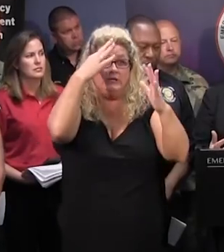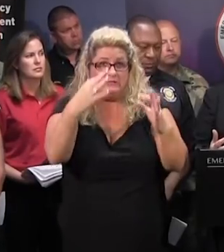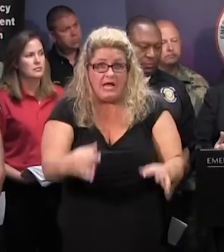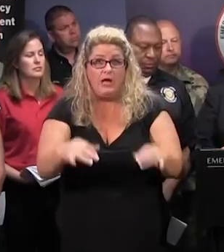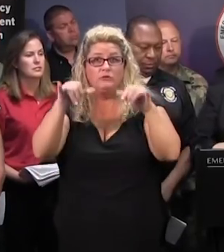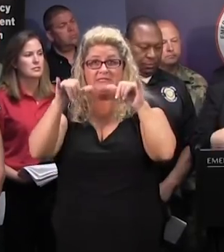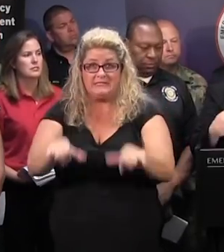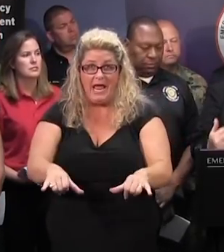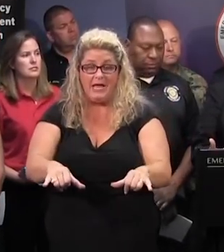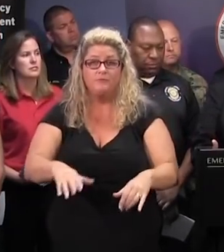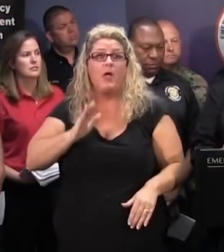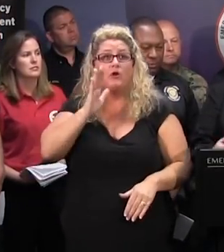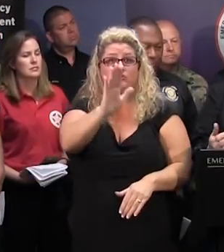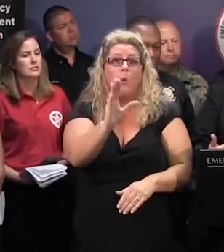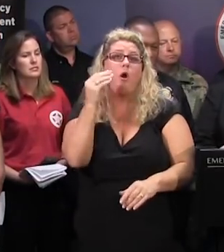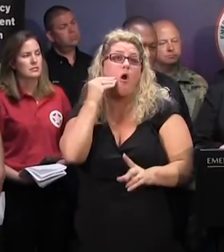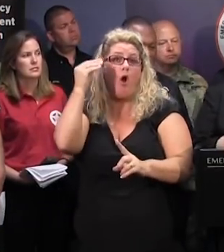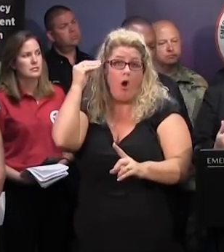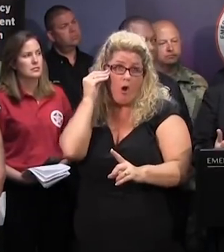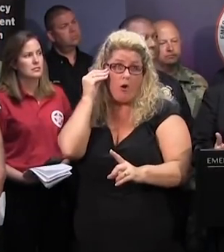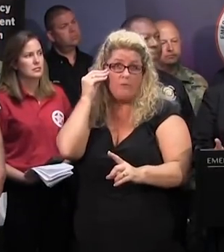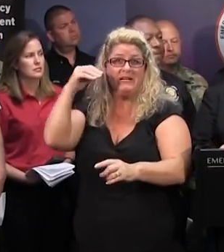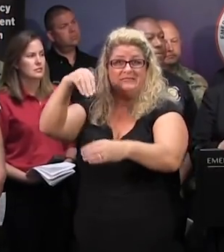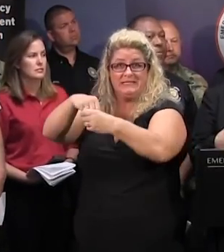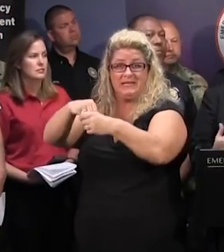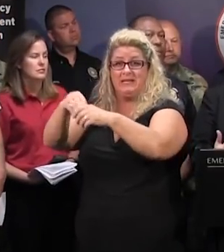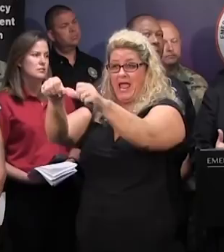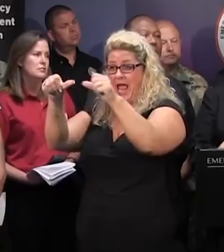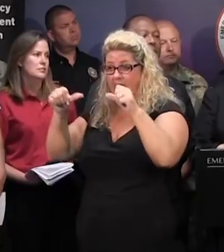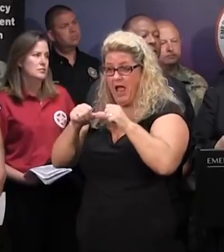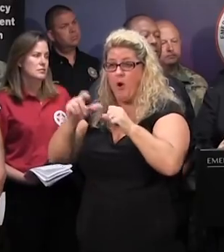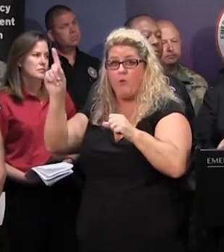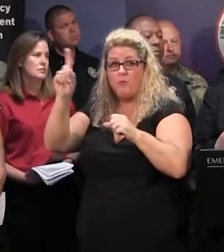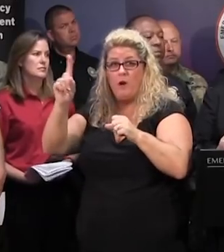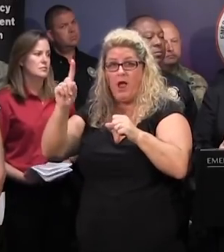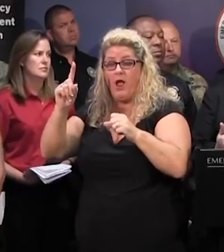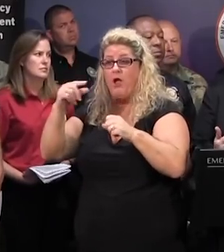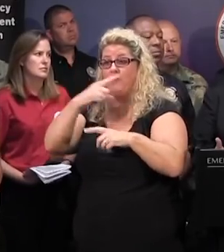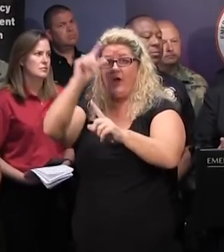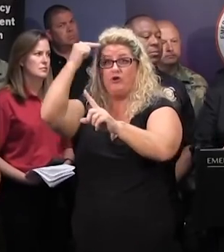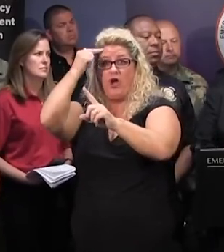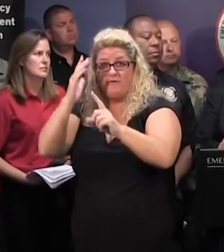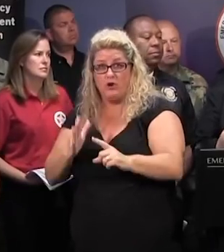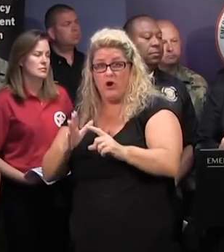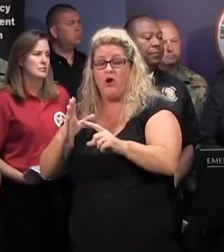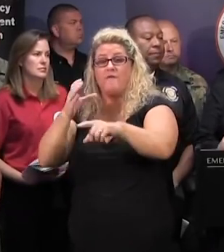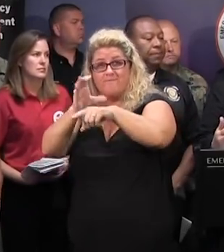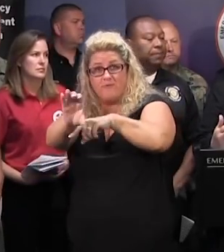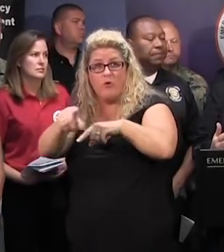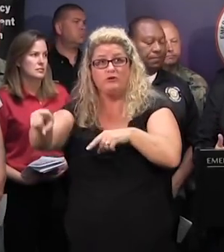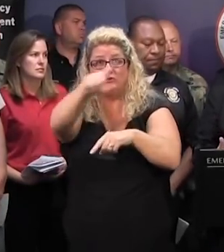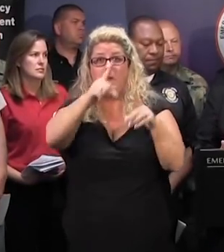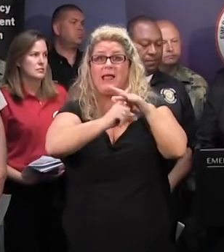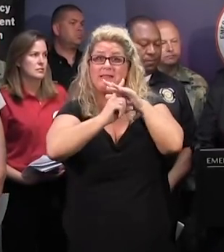evacuation zone, that help may not be able to get to you, especially during the event. So keep all that in mind as you make your decisions on what